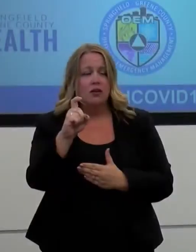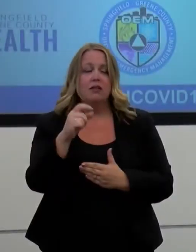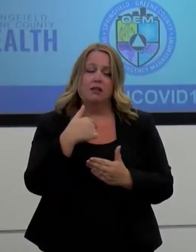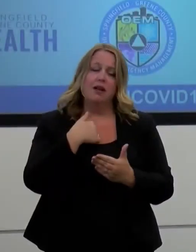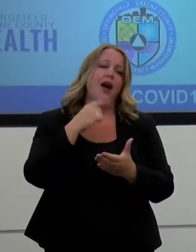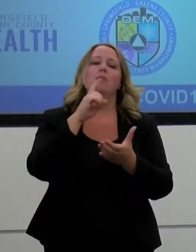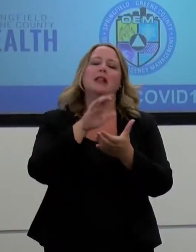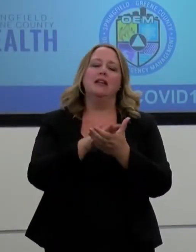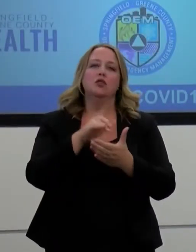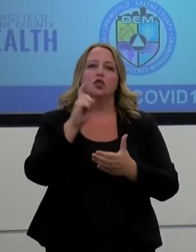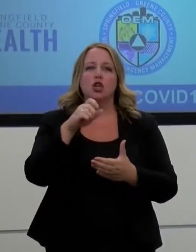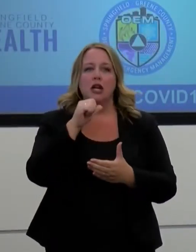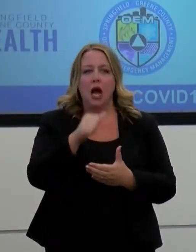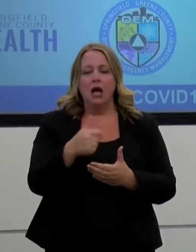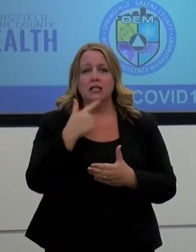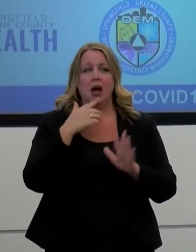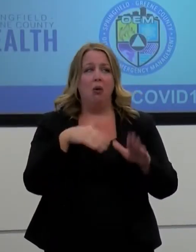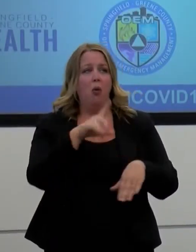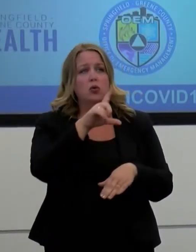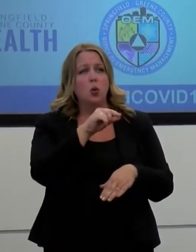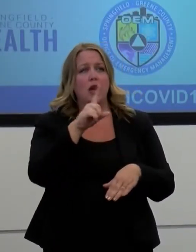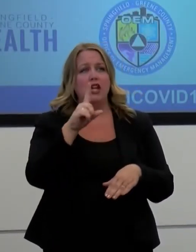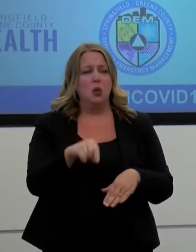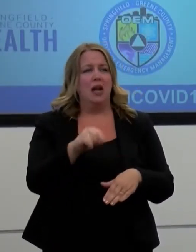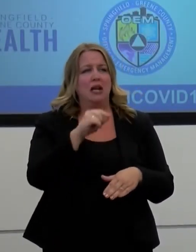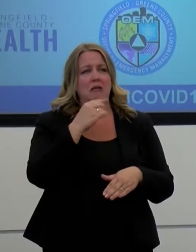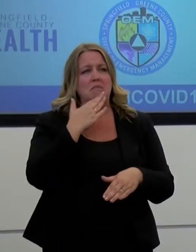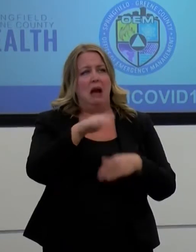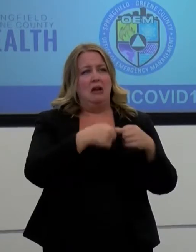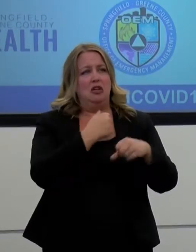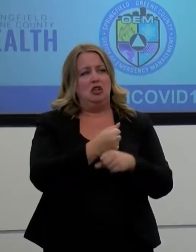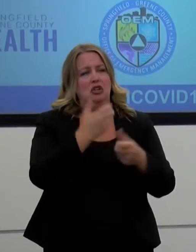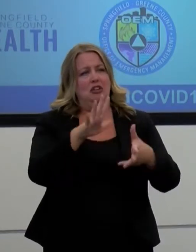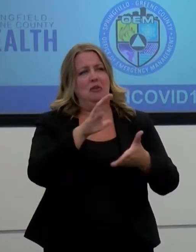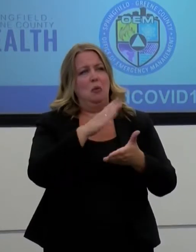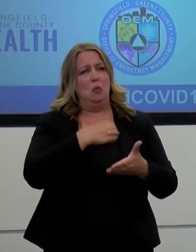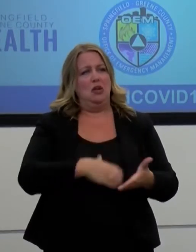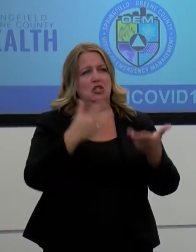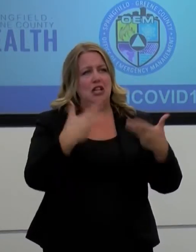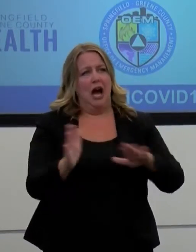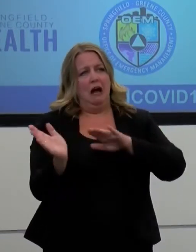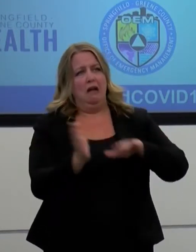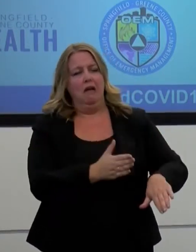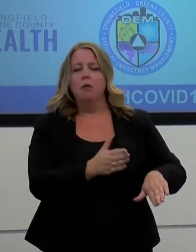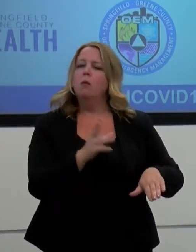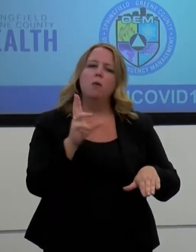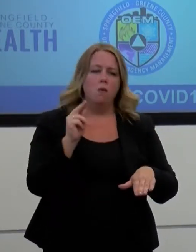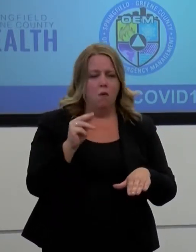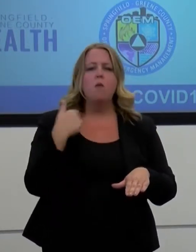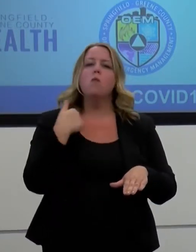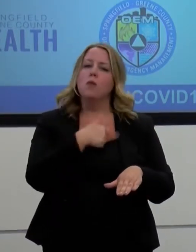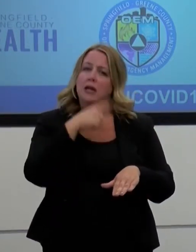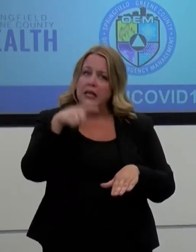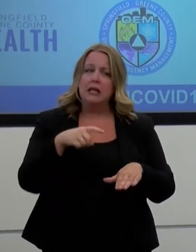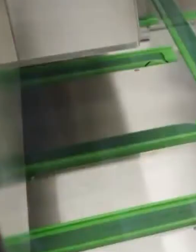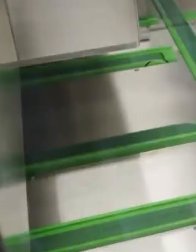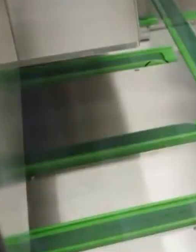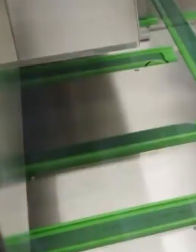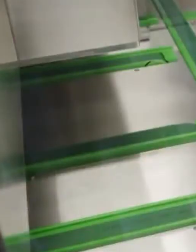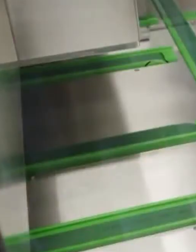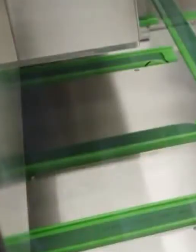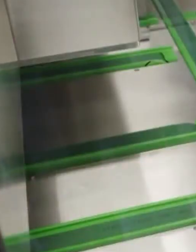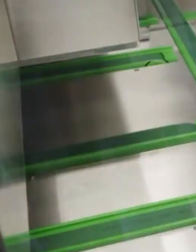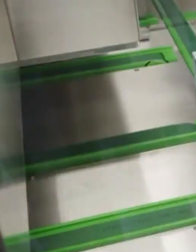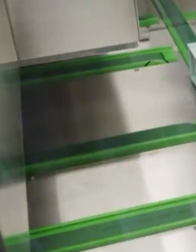shouldn't be wishing 2020 away that we need to take action now and take this head on as a region.